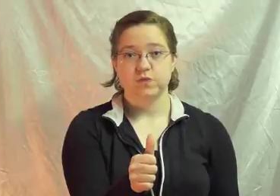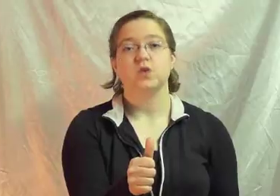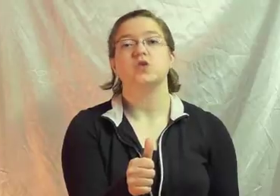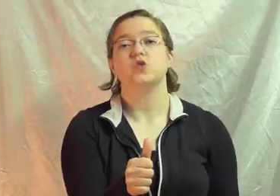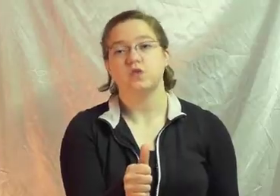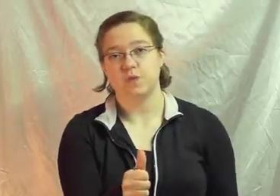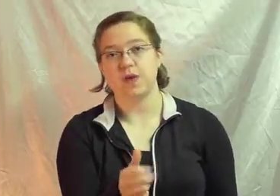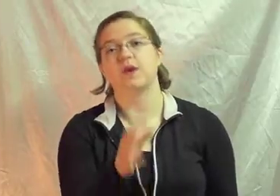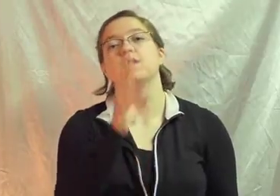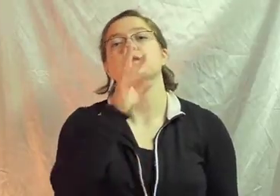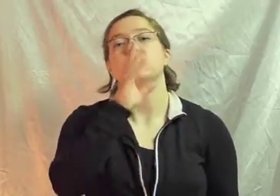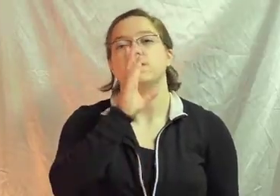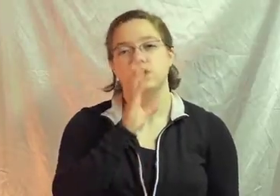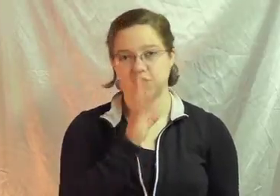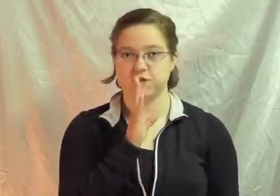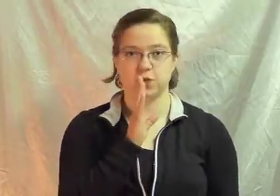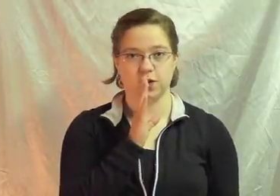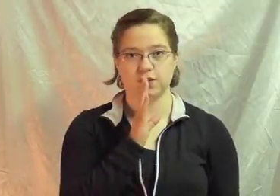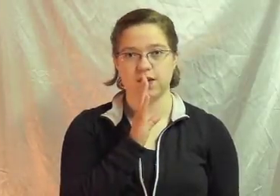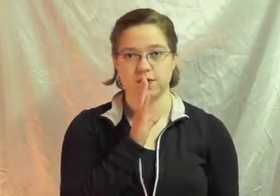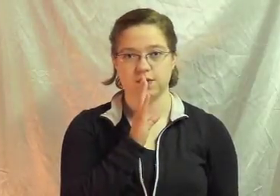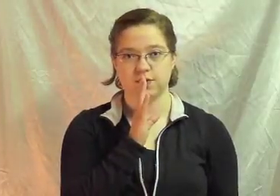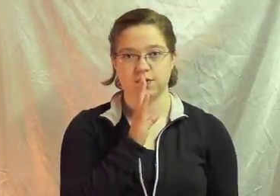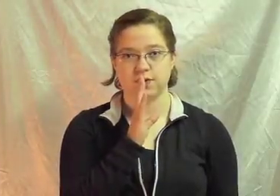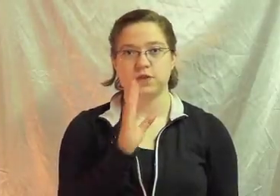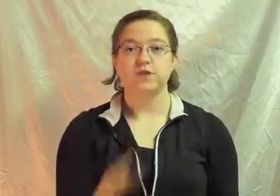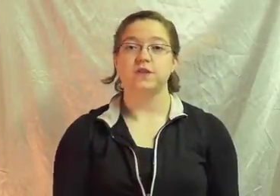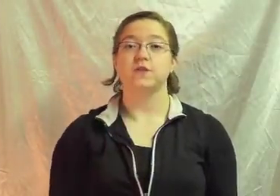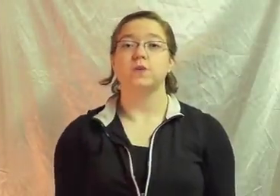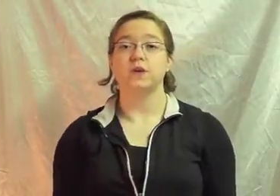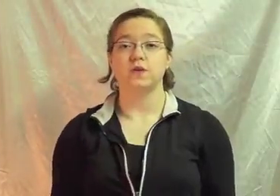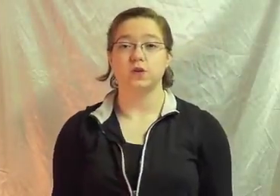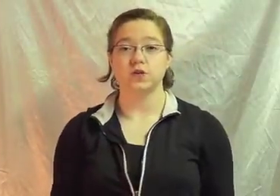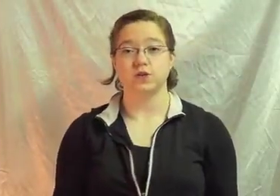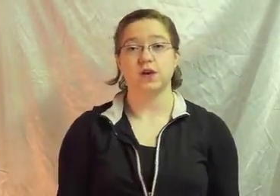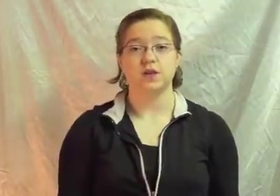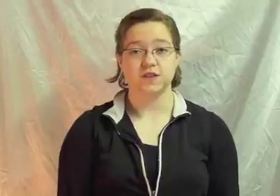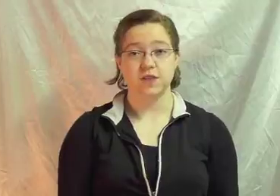To speak You just do the one point This is what it's going to look like altogether